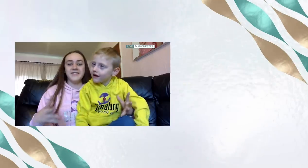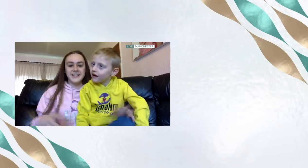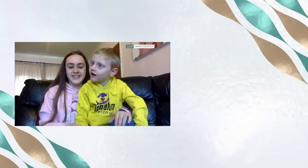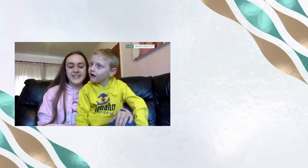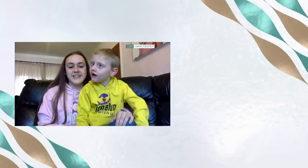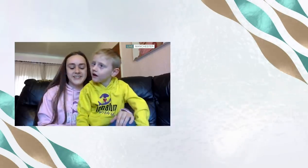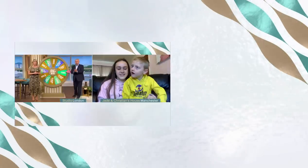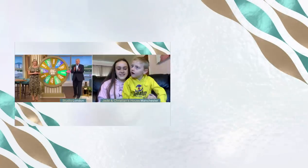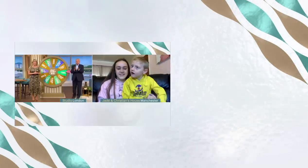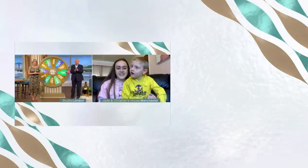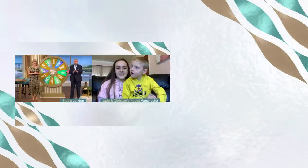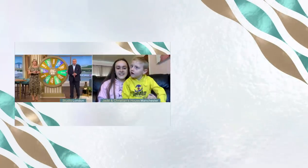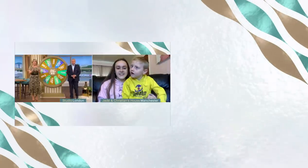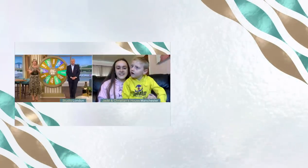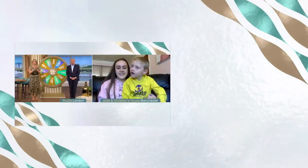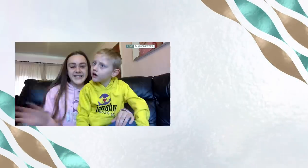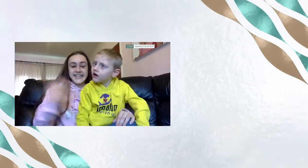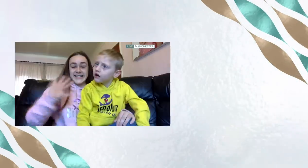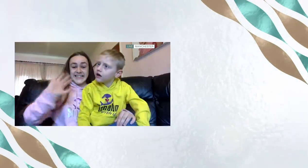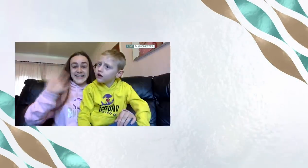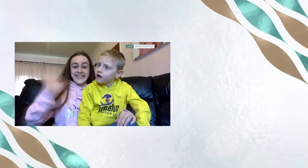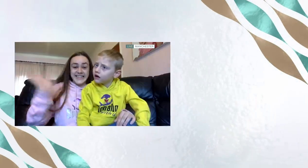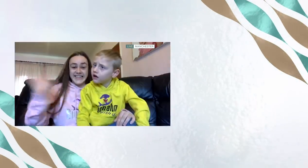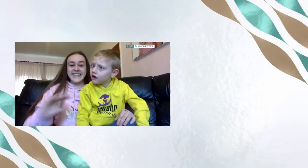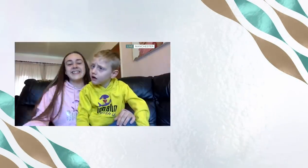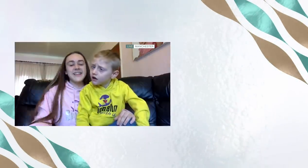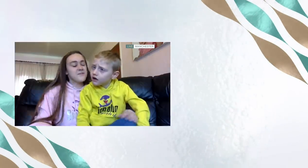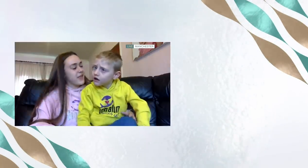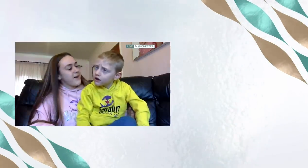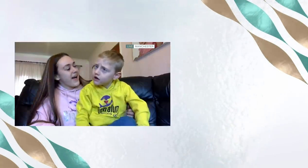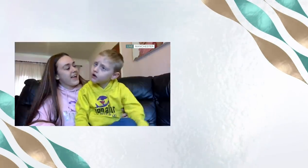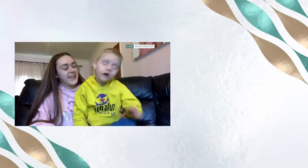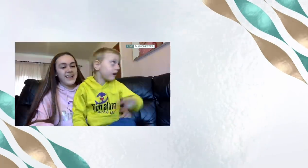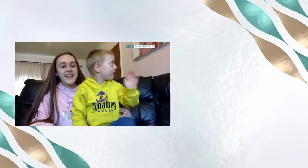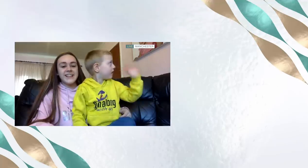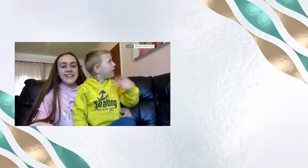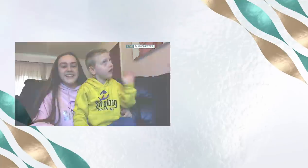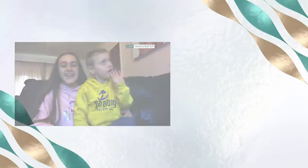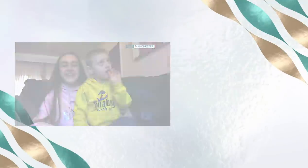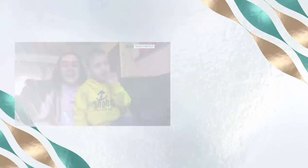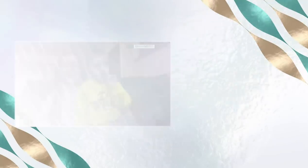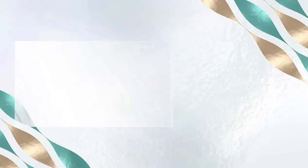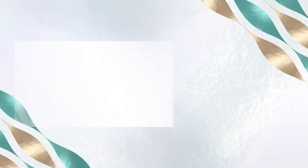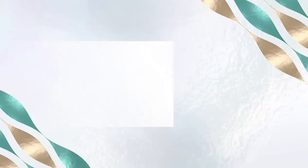much. Thank you. welcome. It's our pleasure.-bye. Good luck on Our pleasure. Thank you very much, indeed. Bye, darling. Bye.